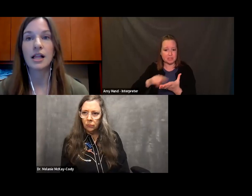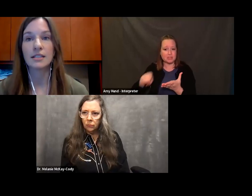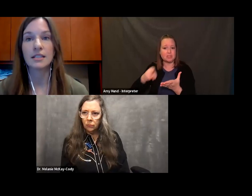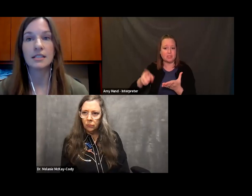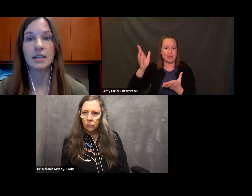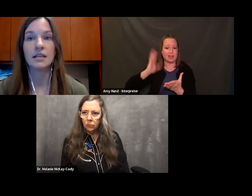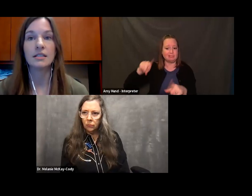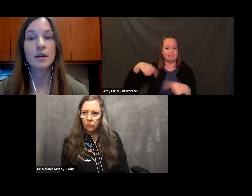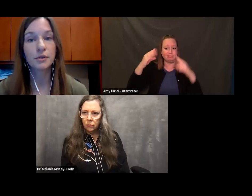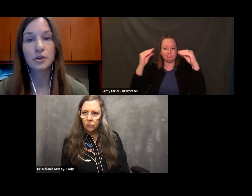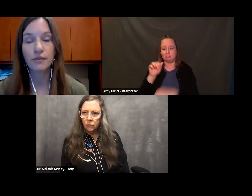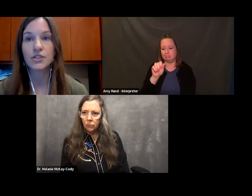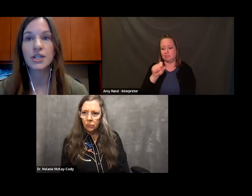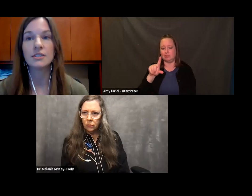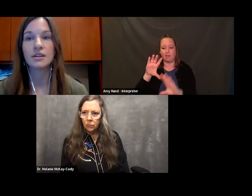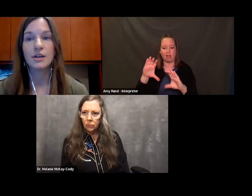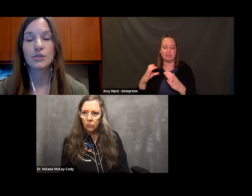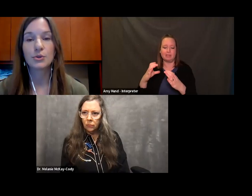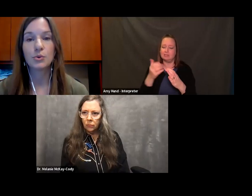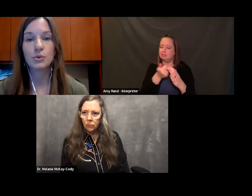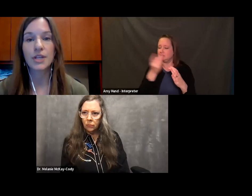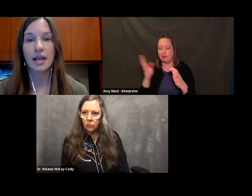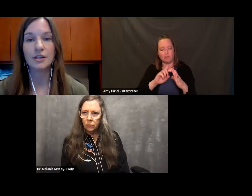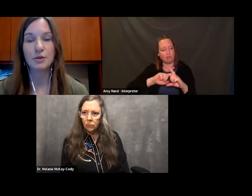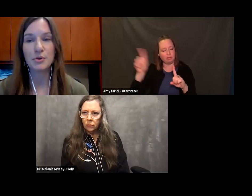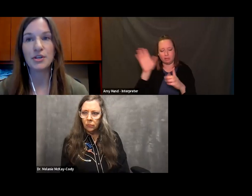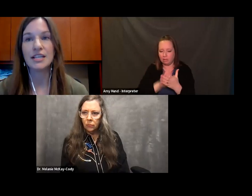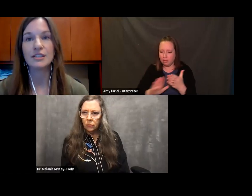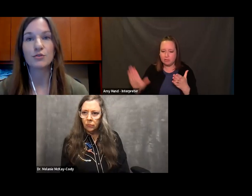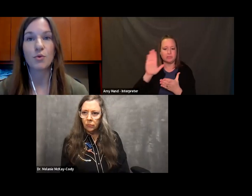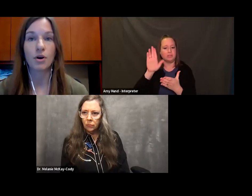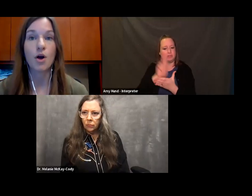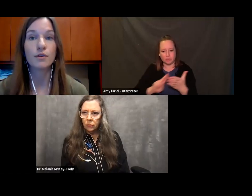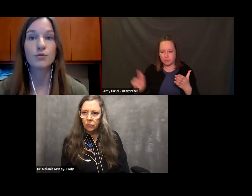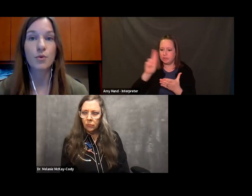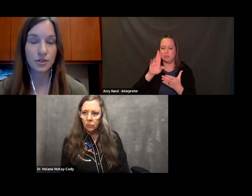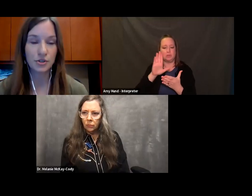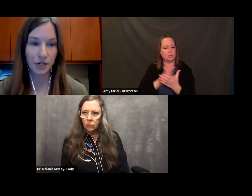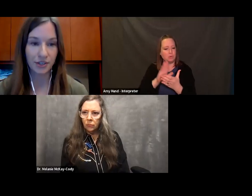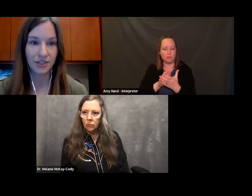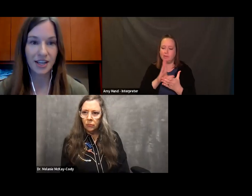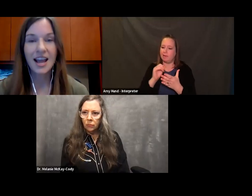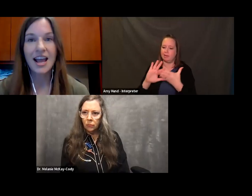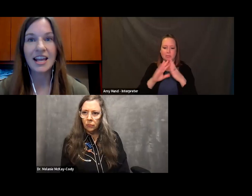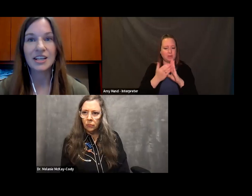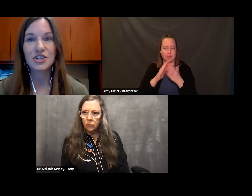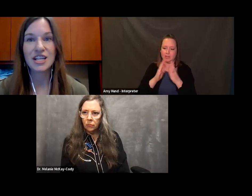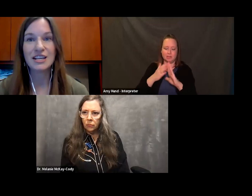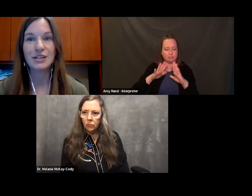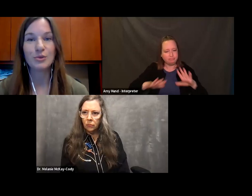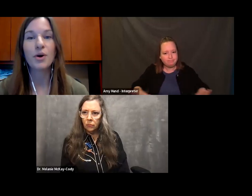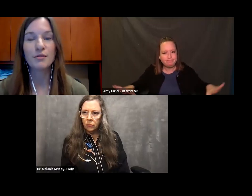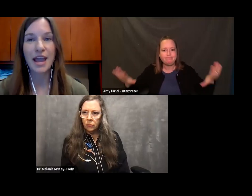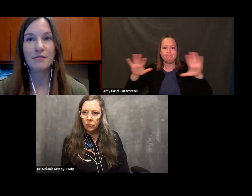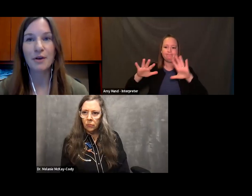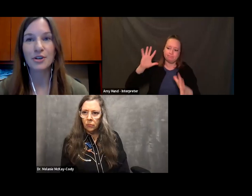language classes in several universities, schools, and communities for over 42 years. And she